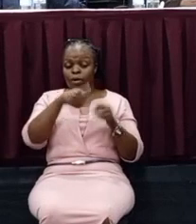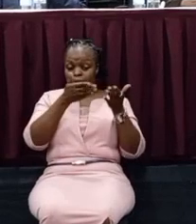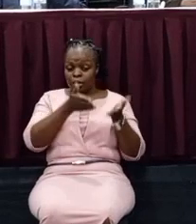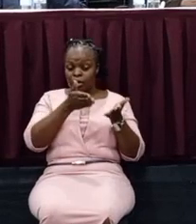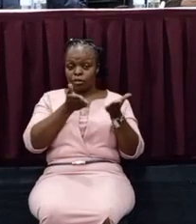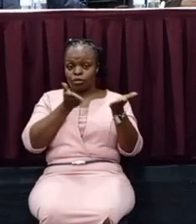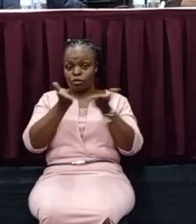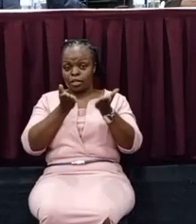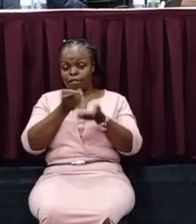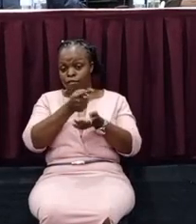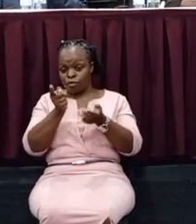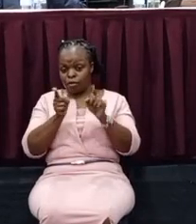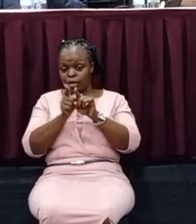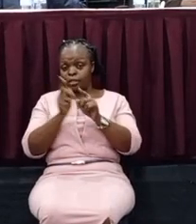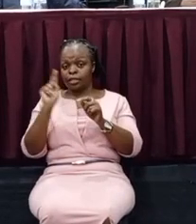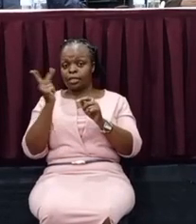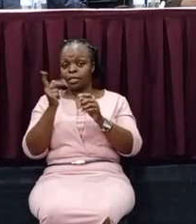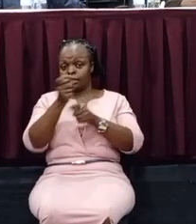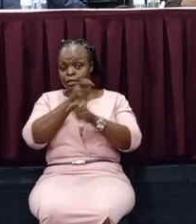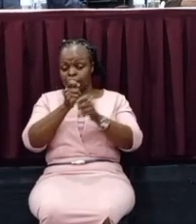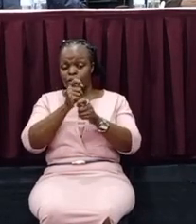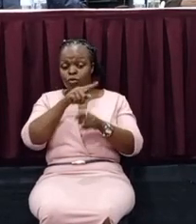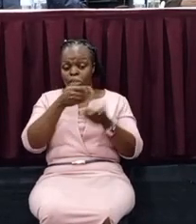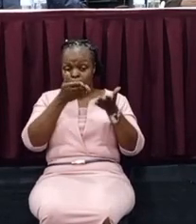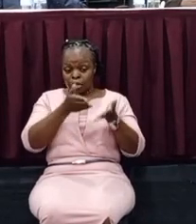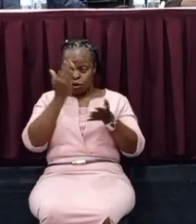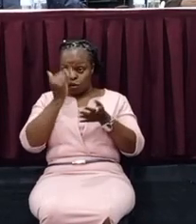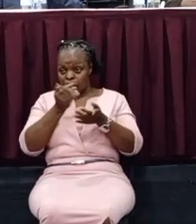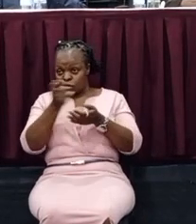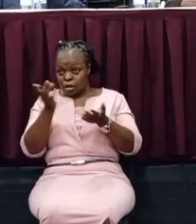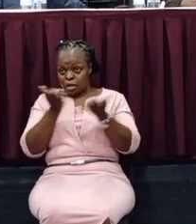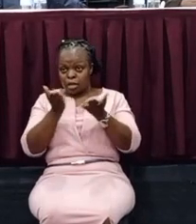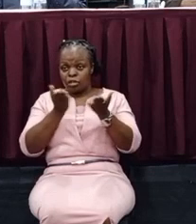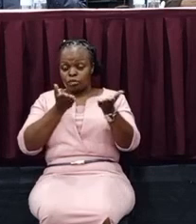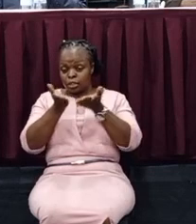as Kentridge. We exist because you are there to be served. You require our services.